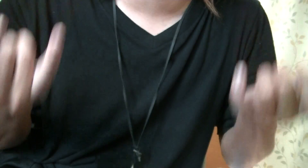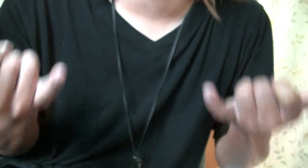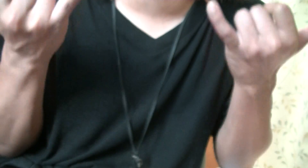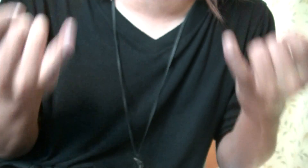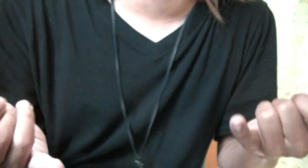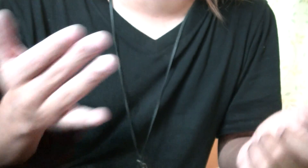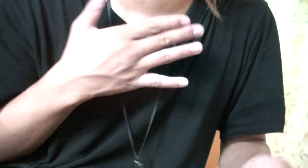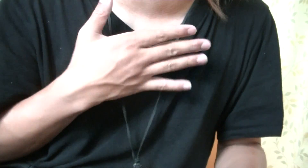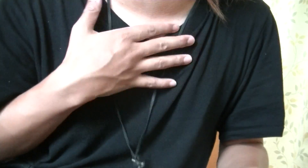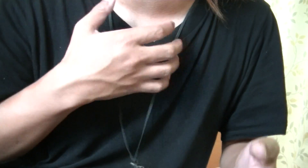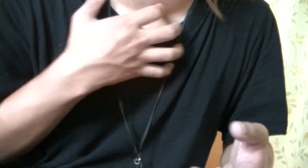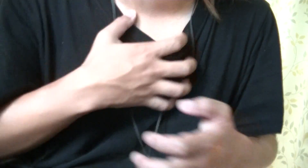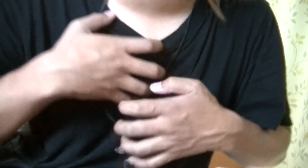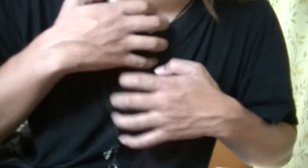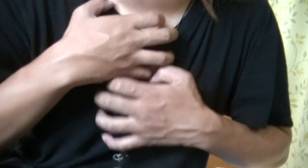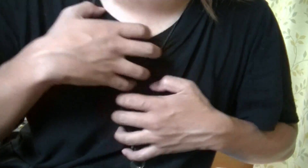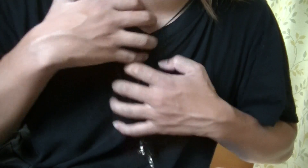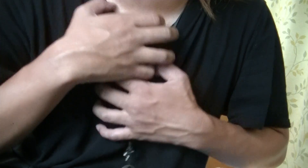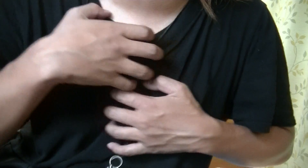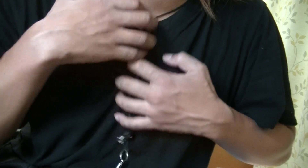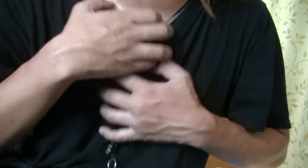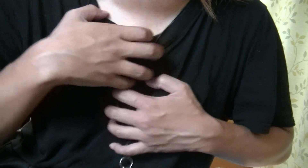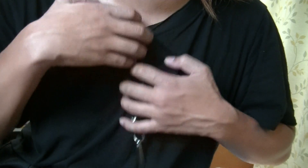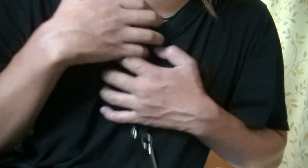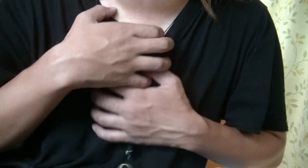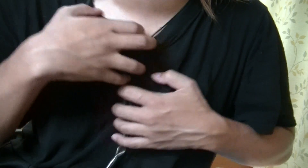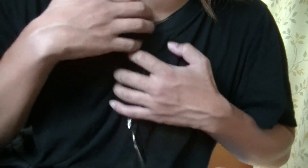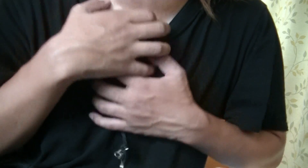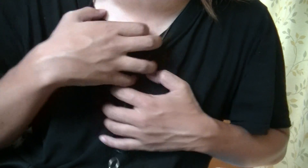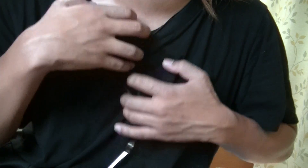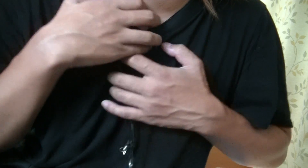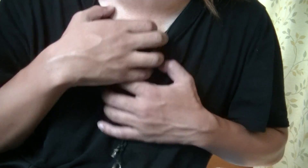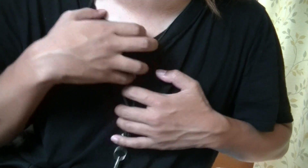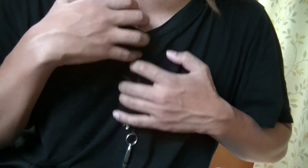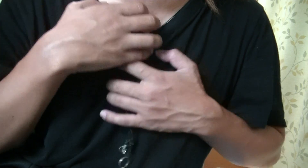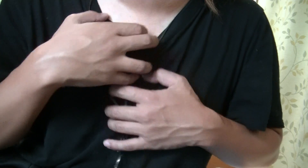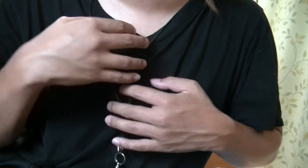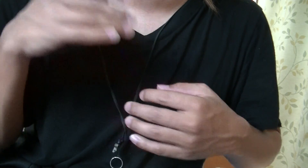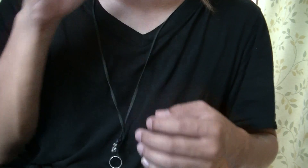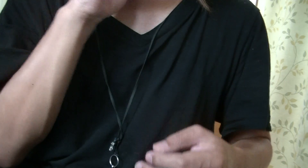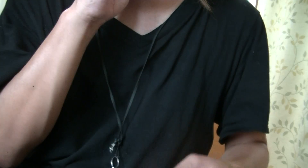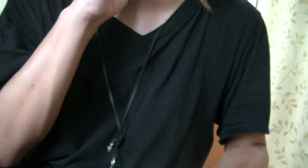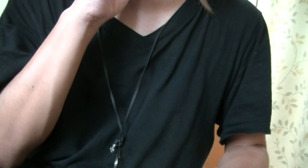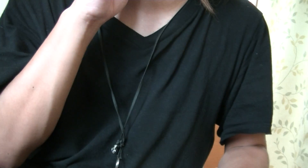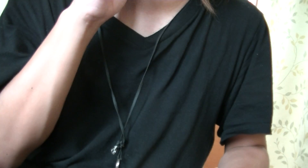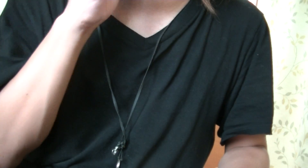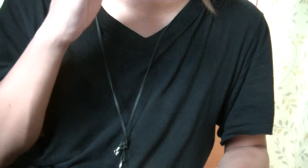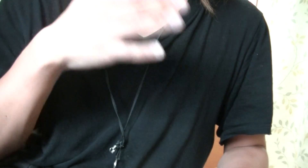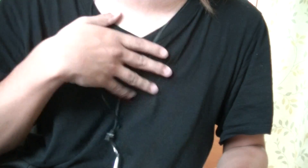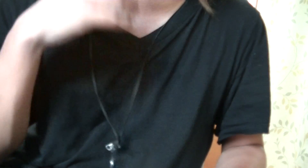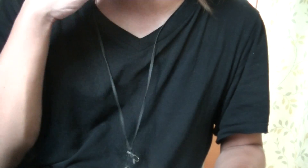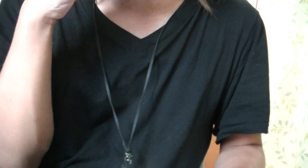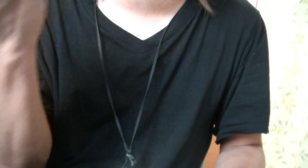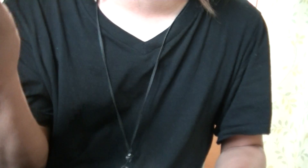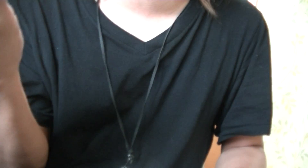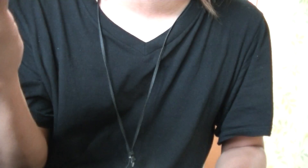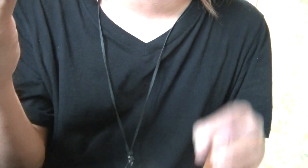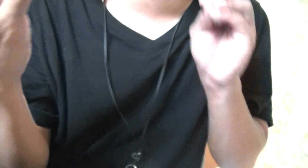some shit I tried to tell my mama, but she told me That there's one